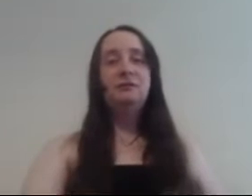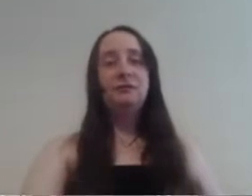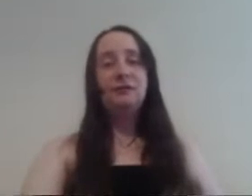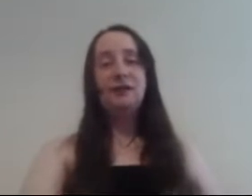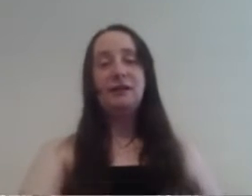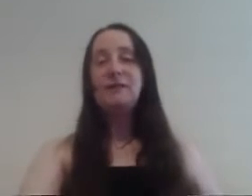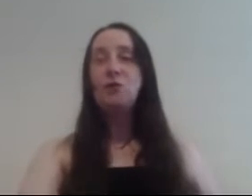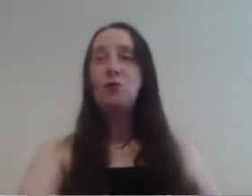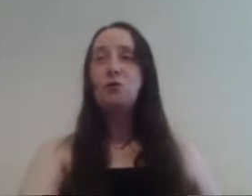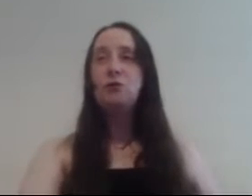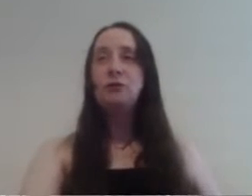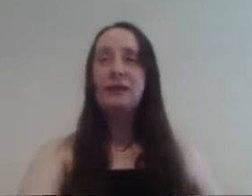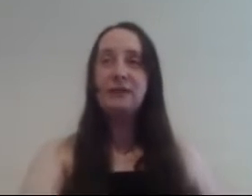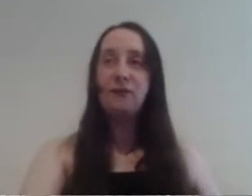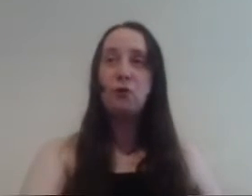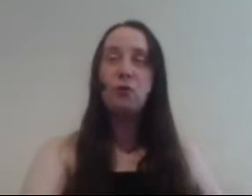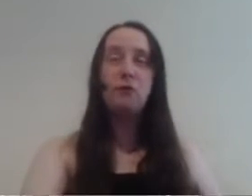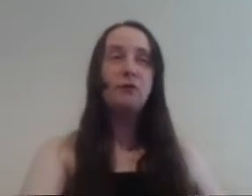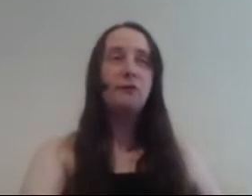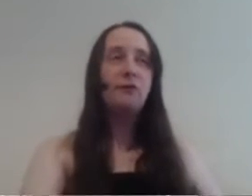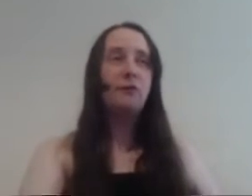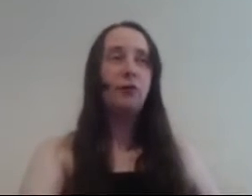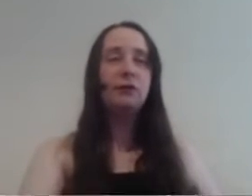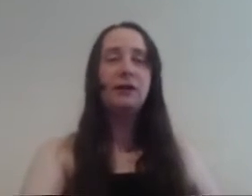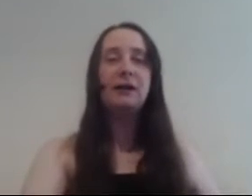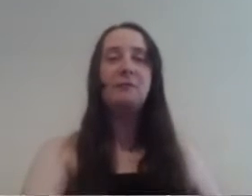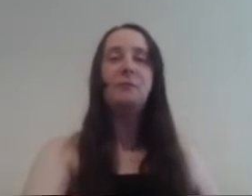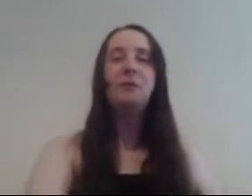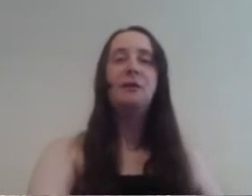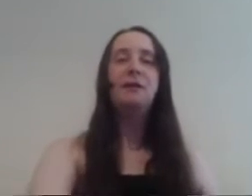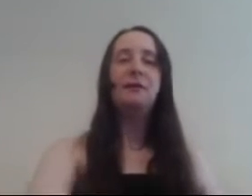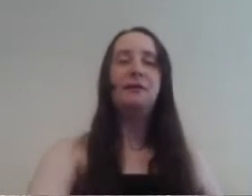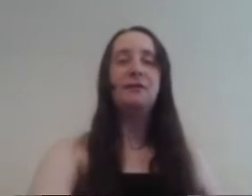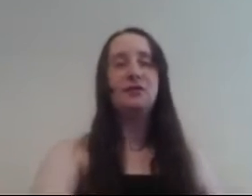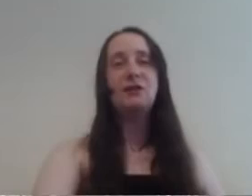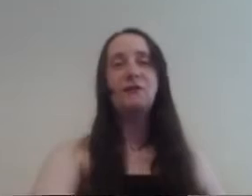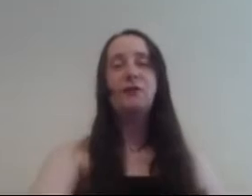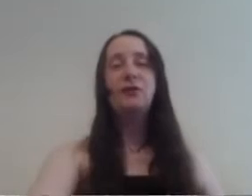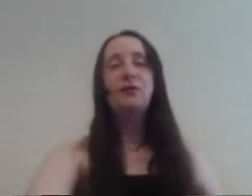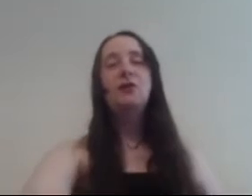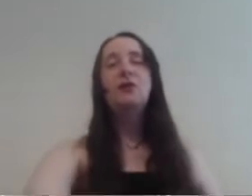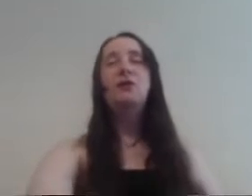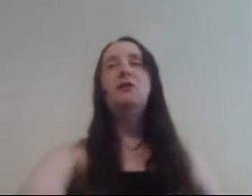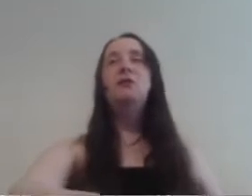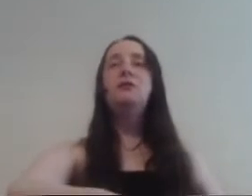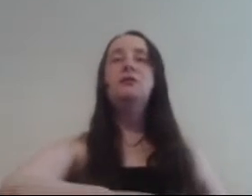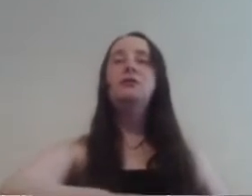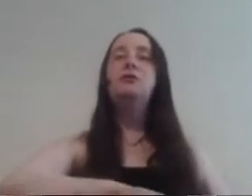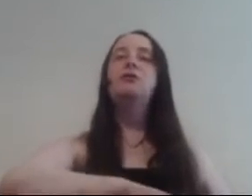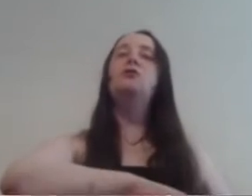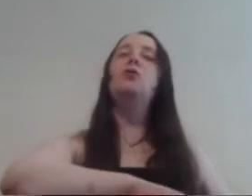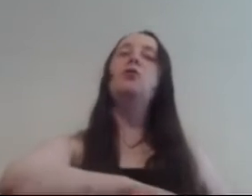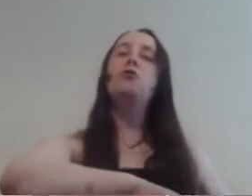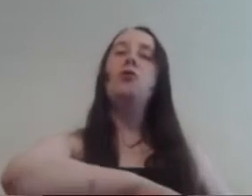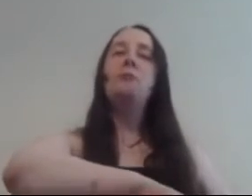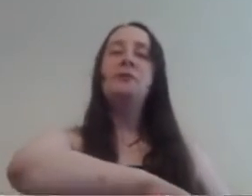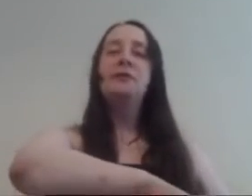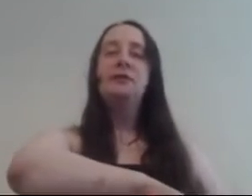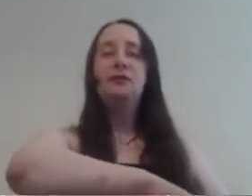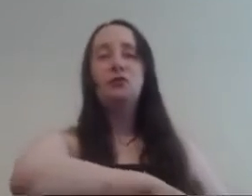the evil evil Nottingham like the sheriff told Robin he's